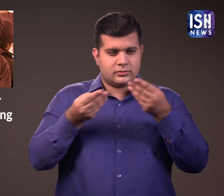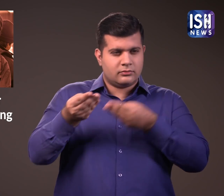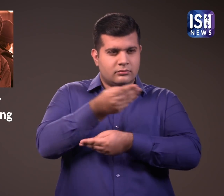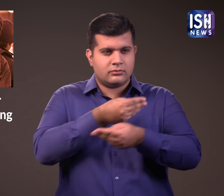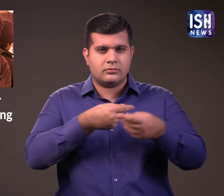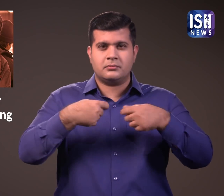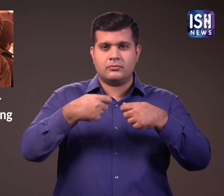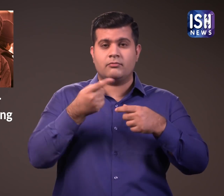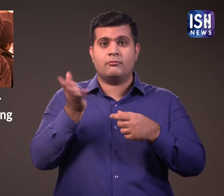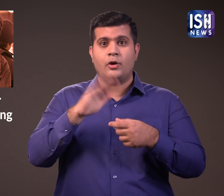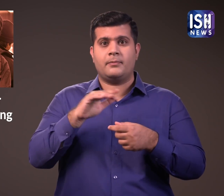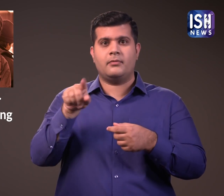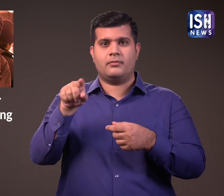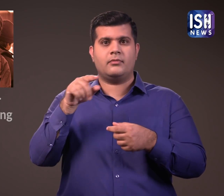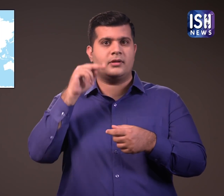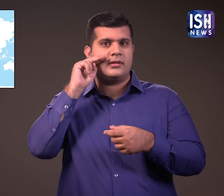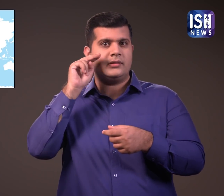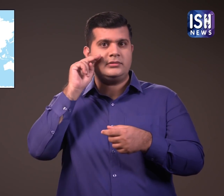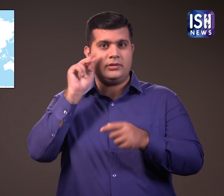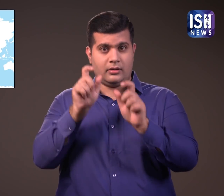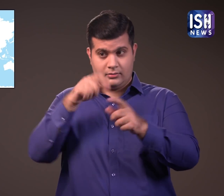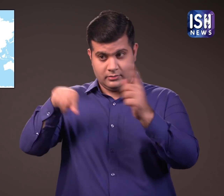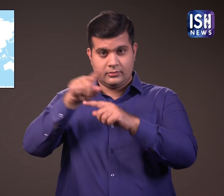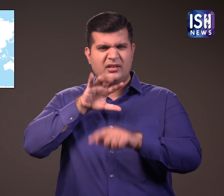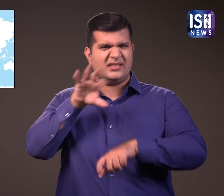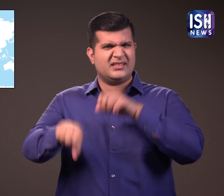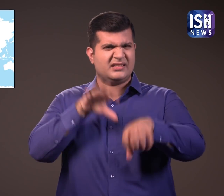Shah Rukh Khan's driver was also summoned for questioning.